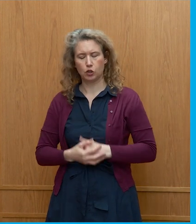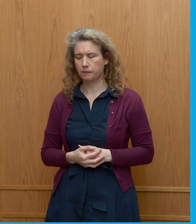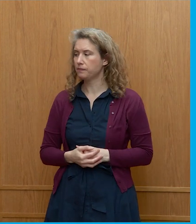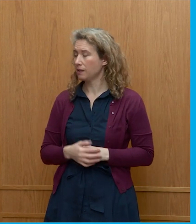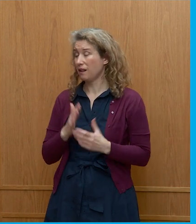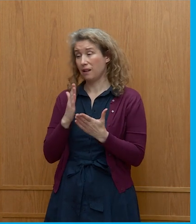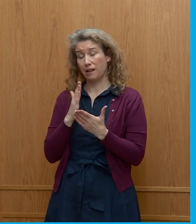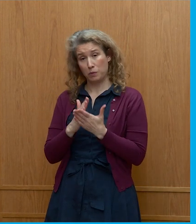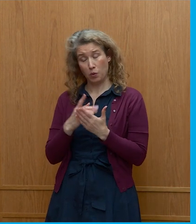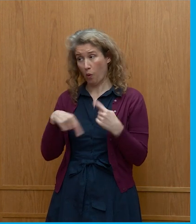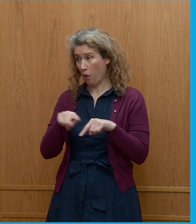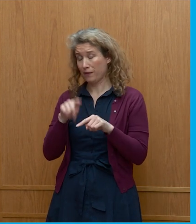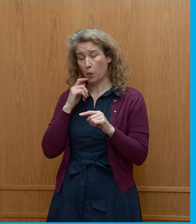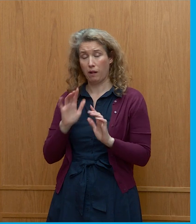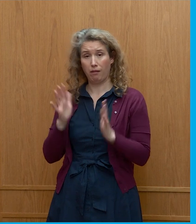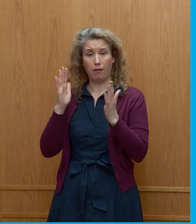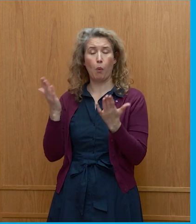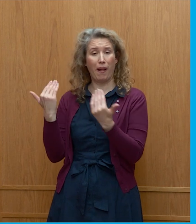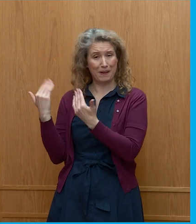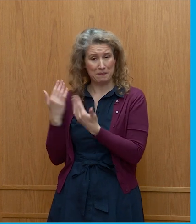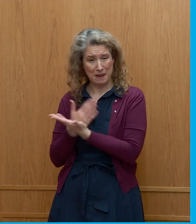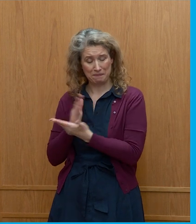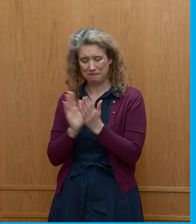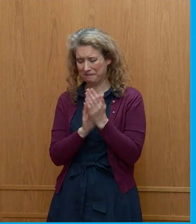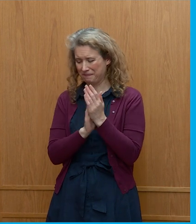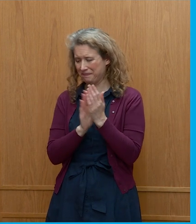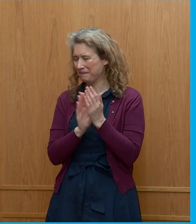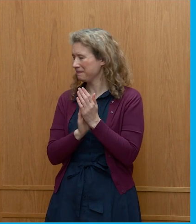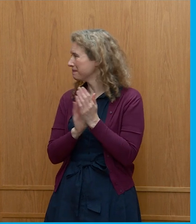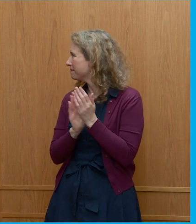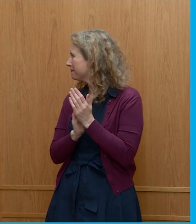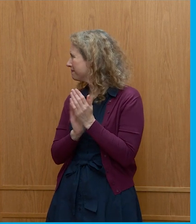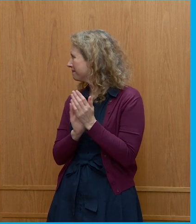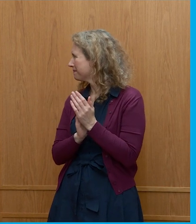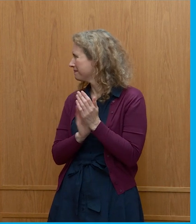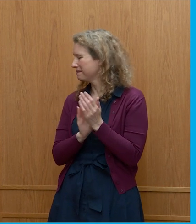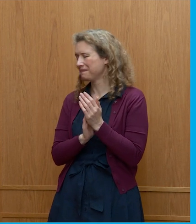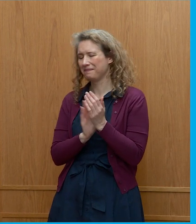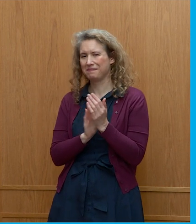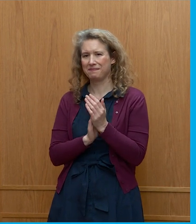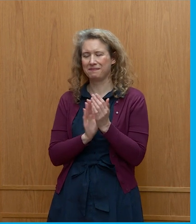sure you want to all join me in welcoming them, and we're delighted to have them here today.